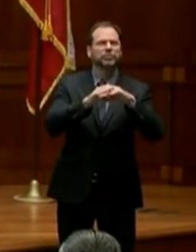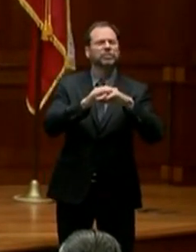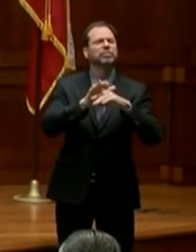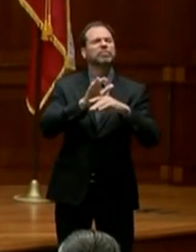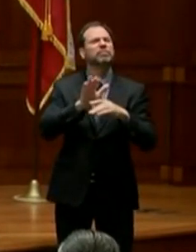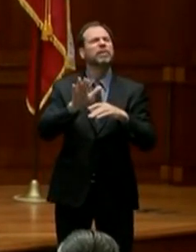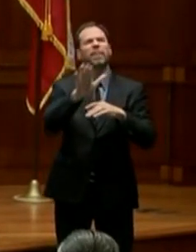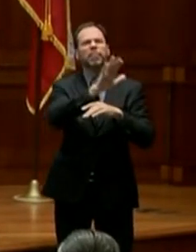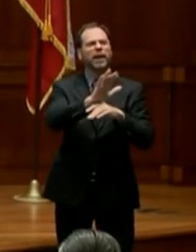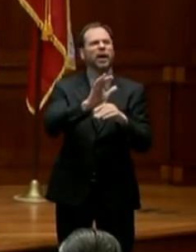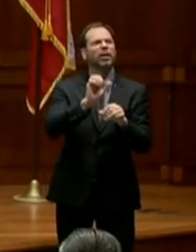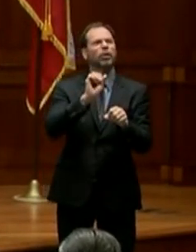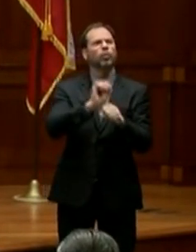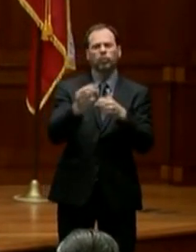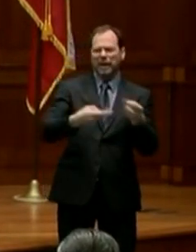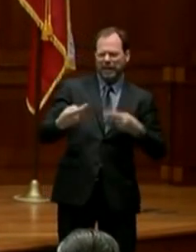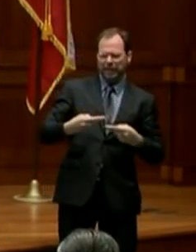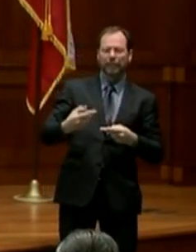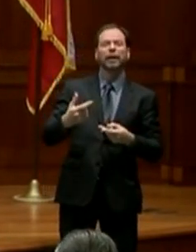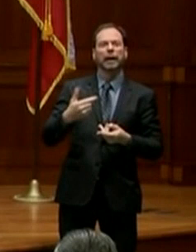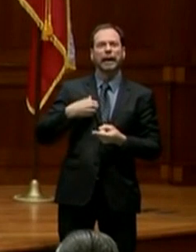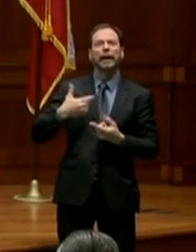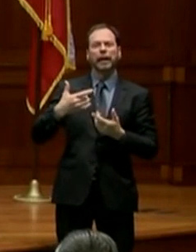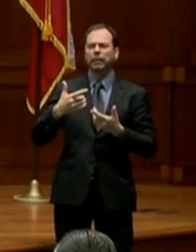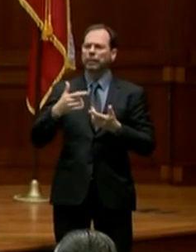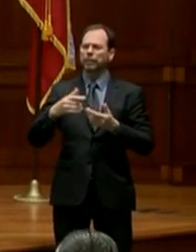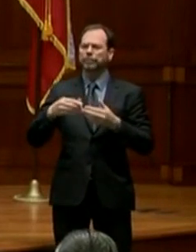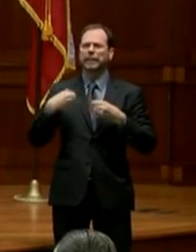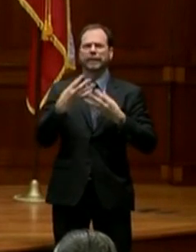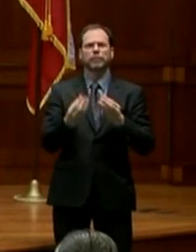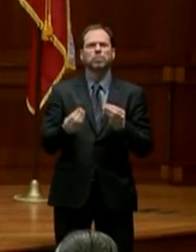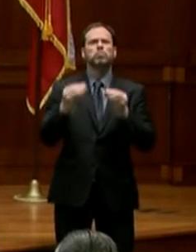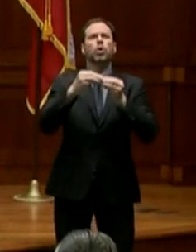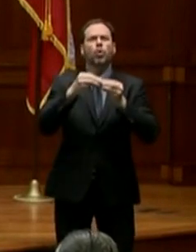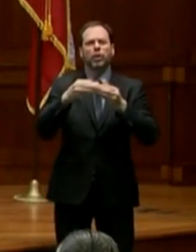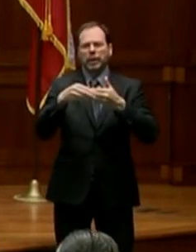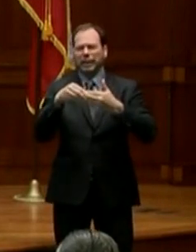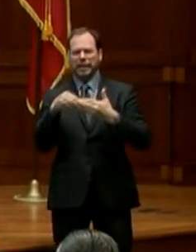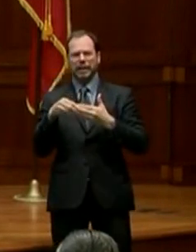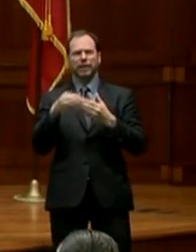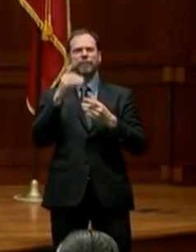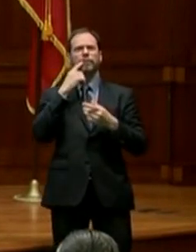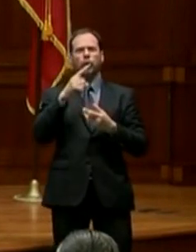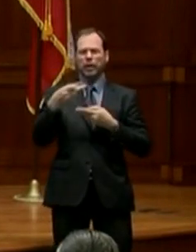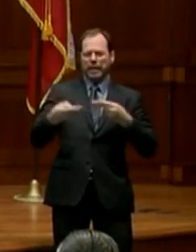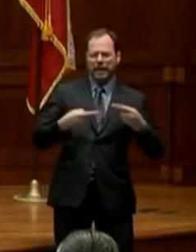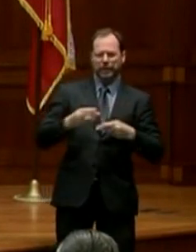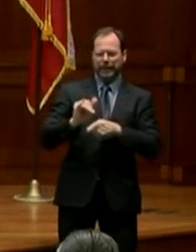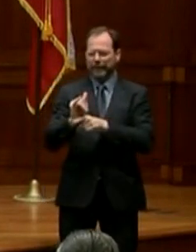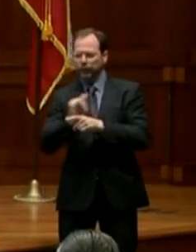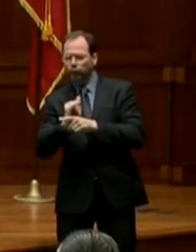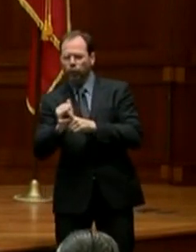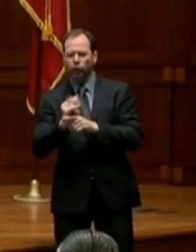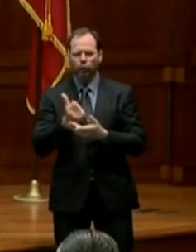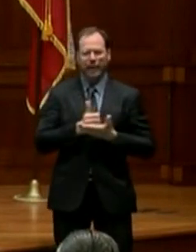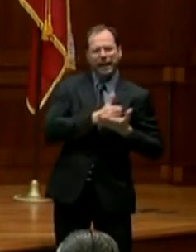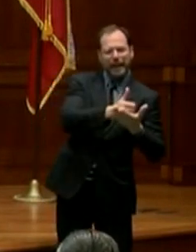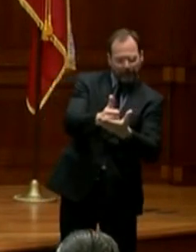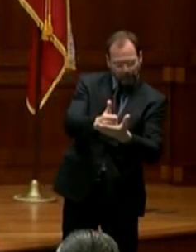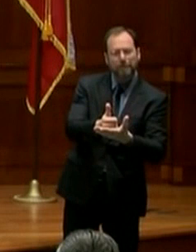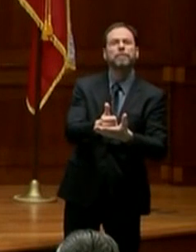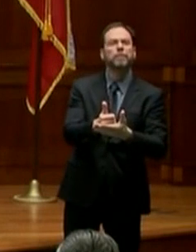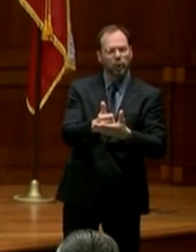temporarily waived some regulations to allow pharmacy technicians and pharmacy interns to be force